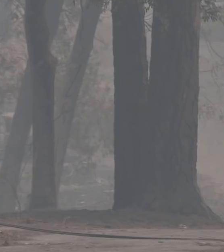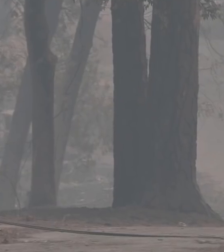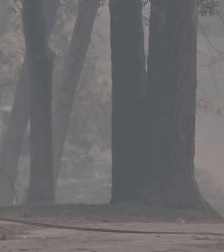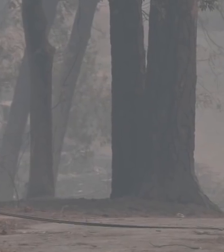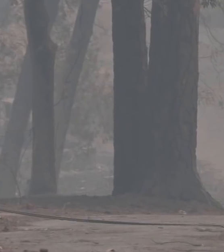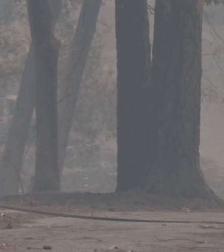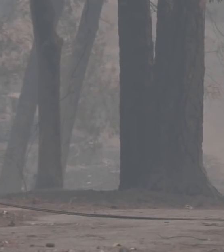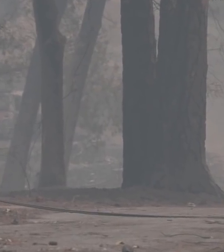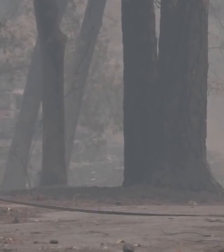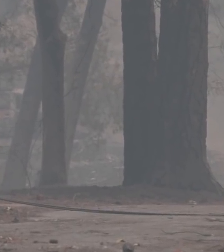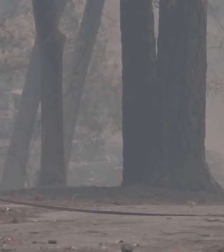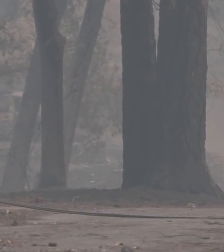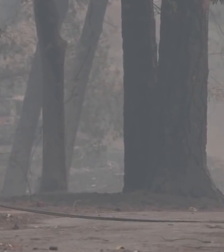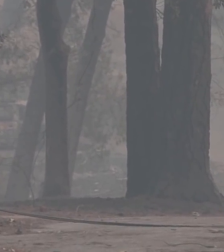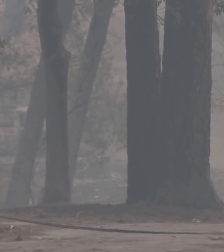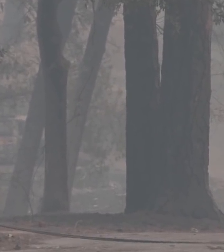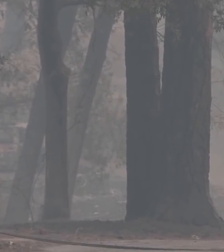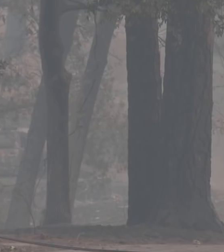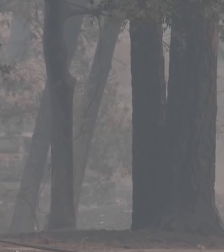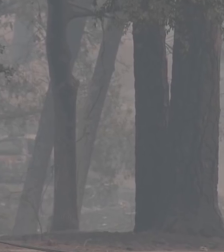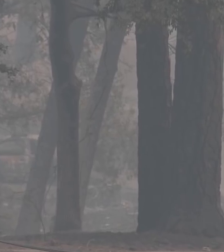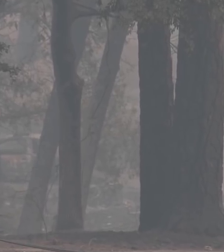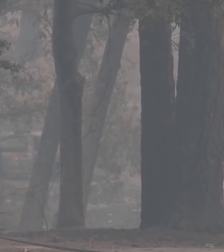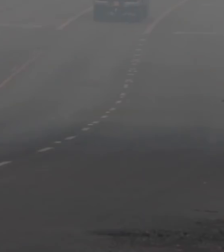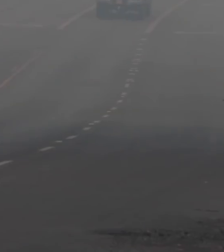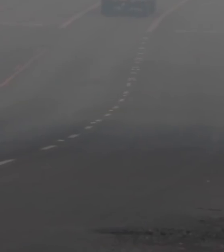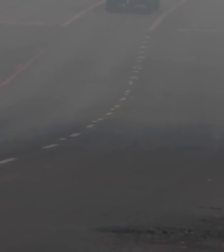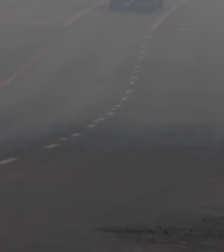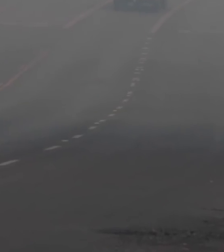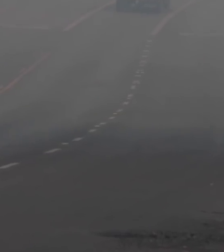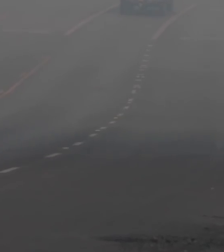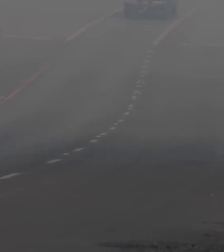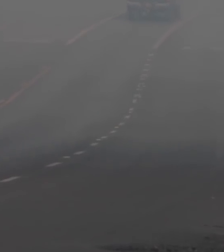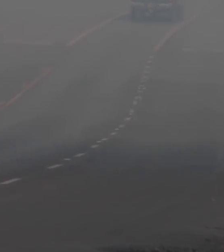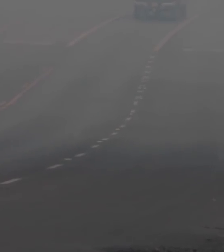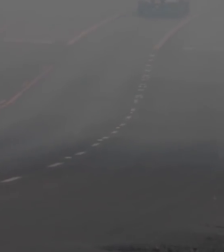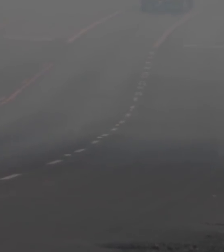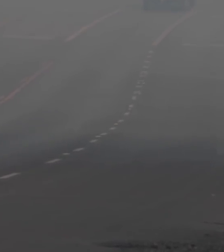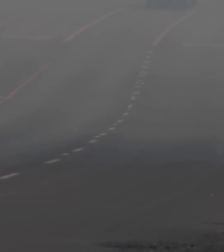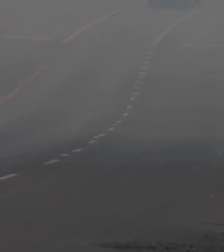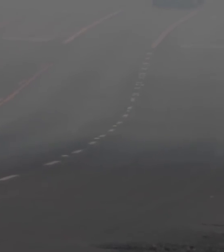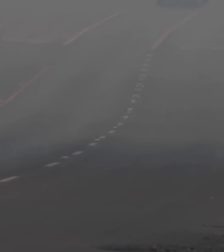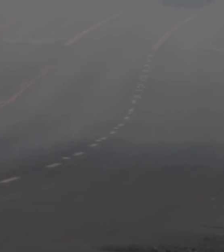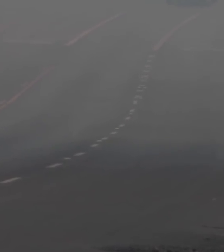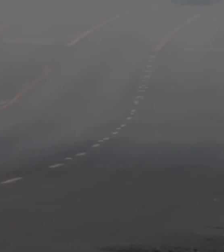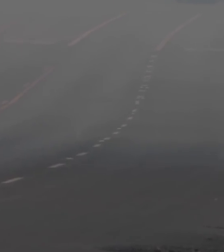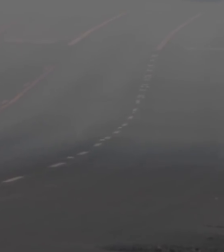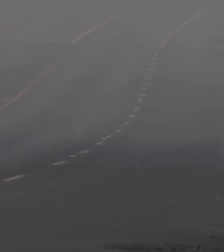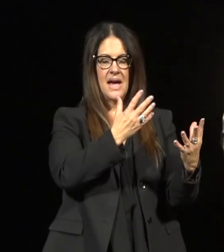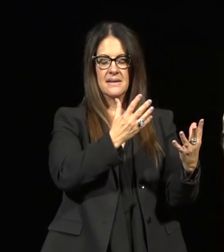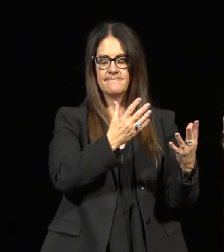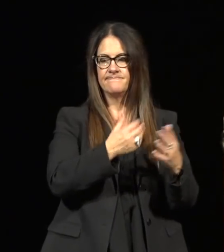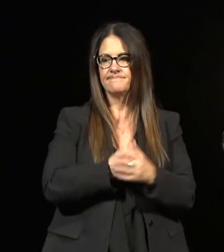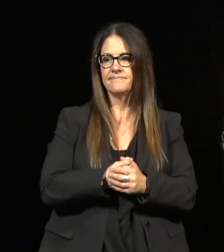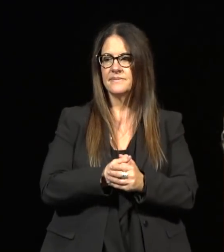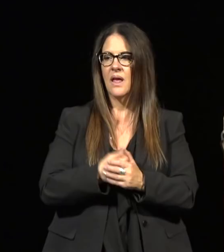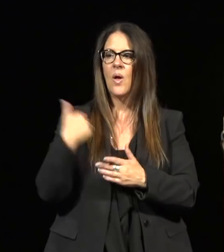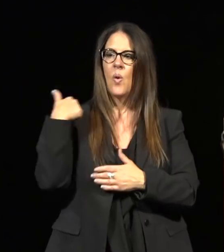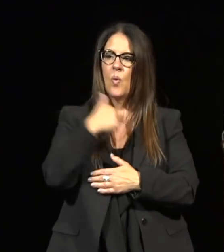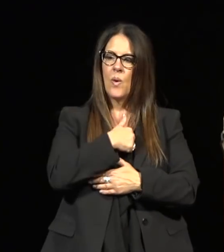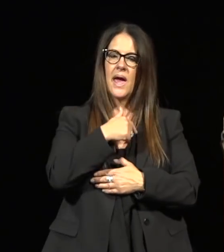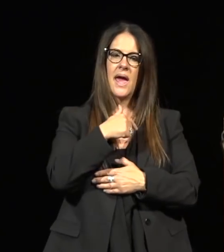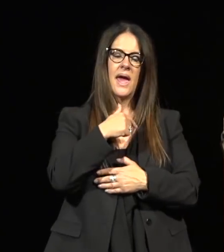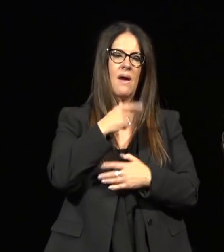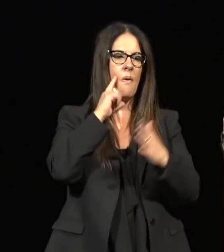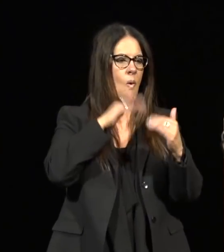human remains if we're not able to identify them in some other manner. We are going to continue this process, and I hope